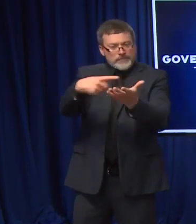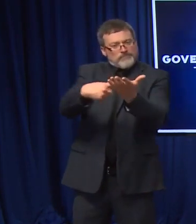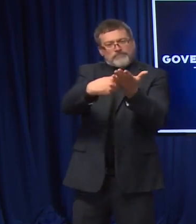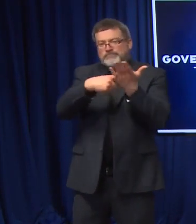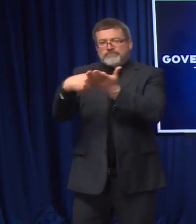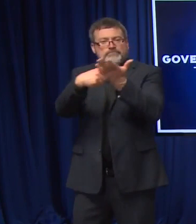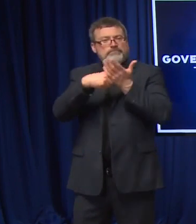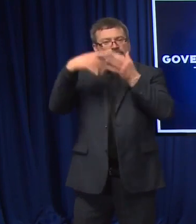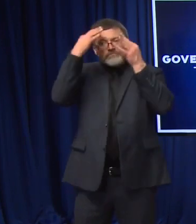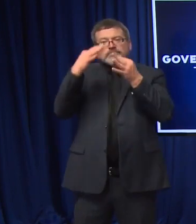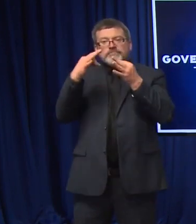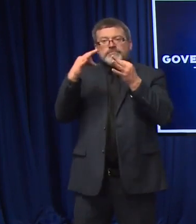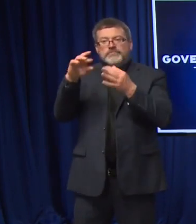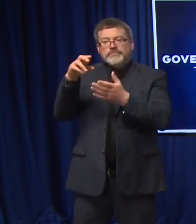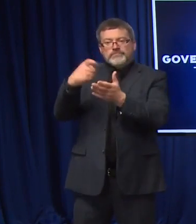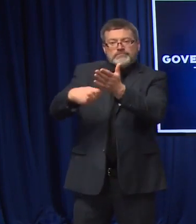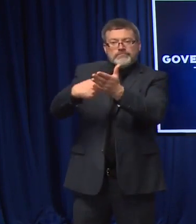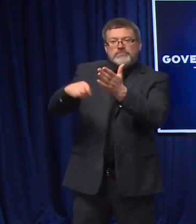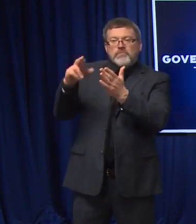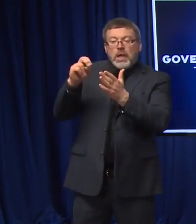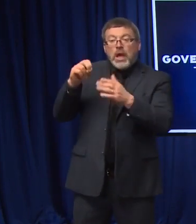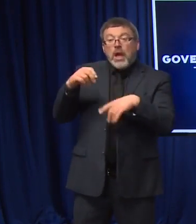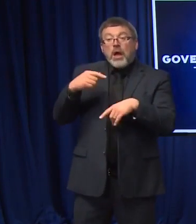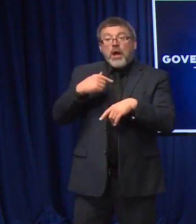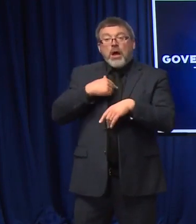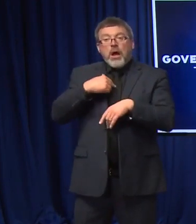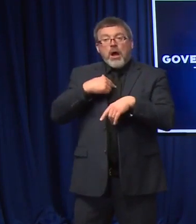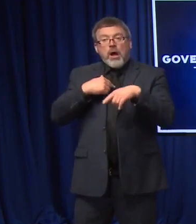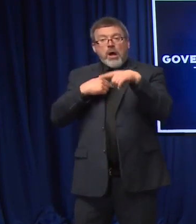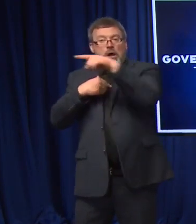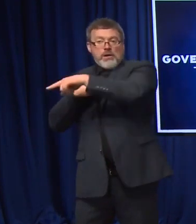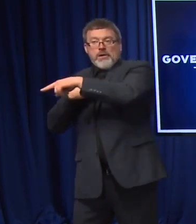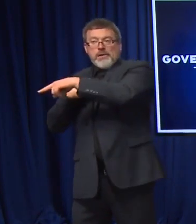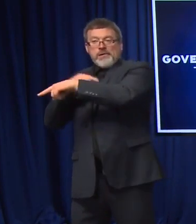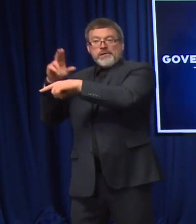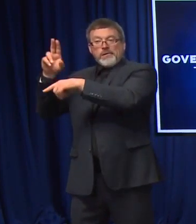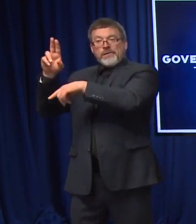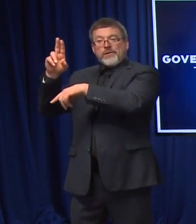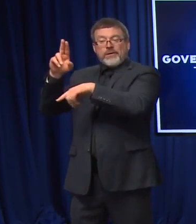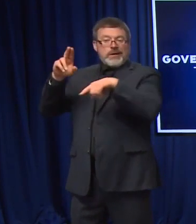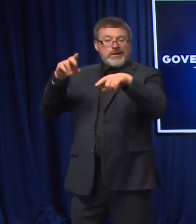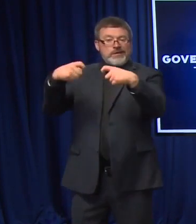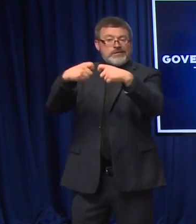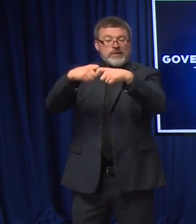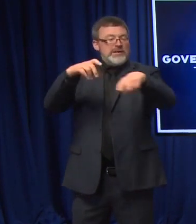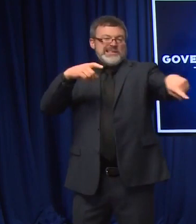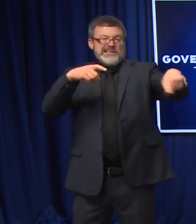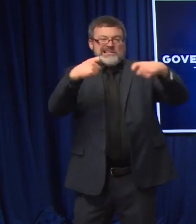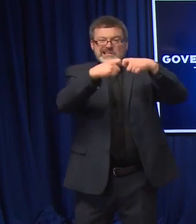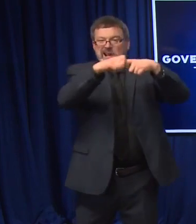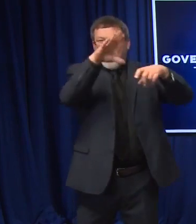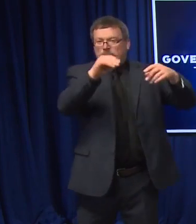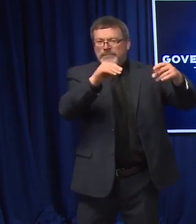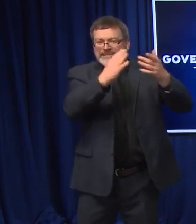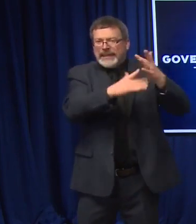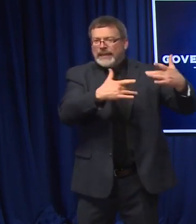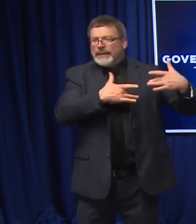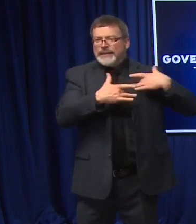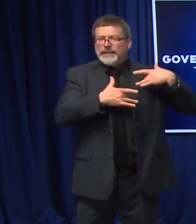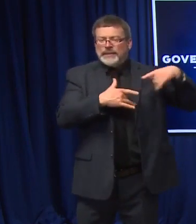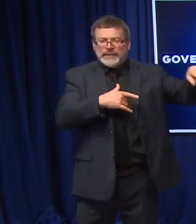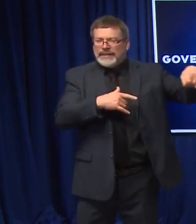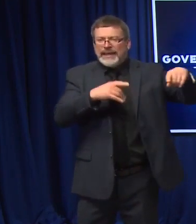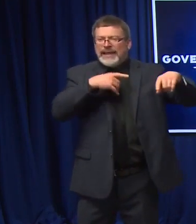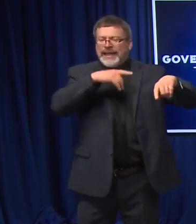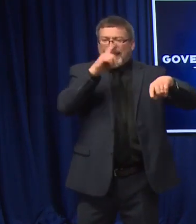I have heard concerns from some of the utilities that, you know, they appreciate what the PUC did, but some of it might not be implementable. So we have to